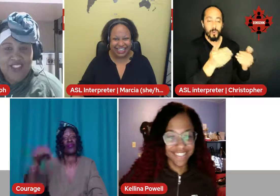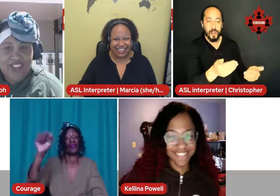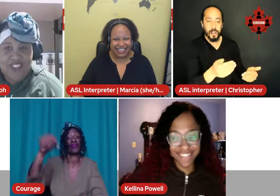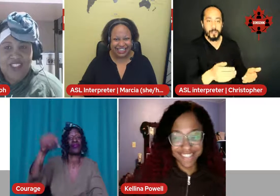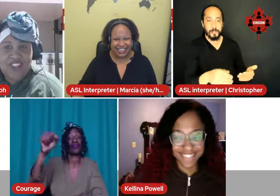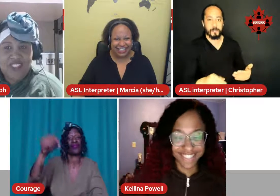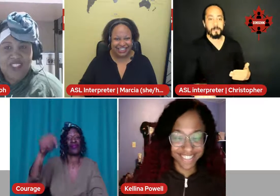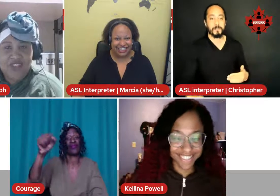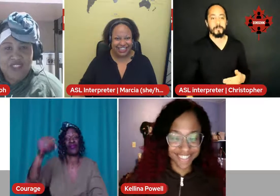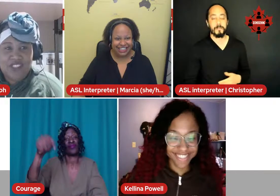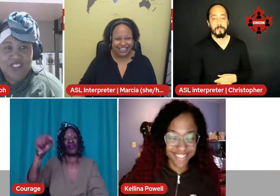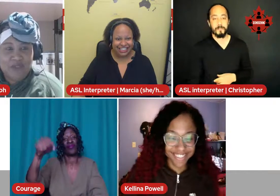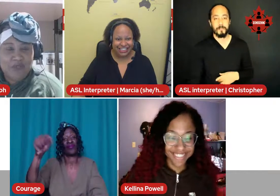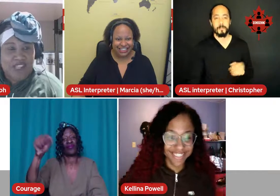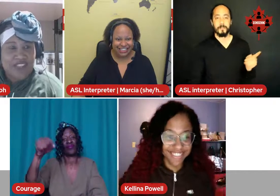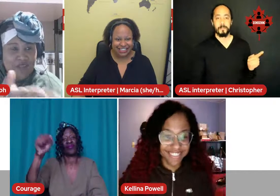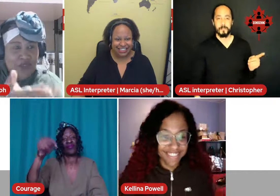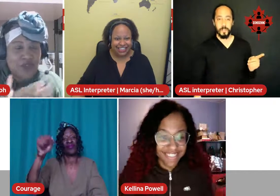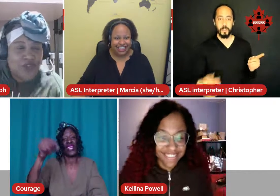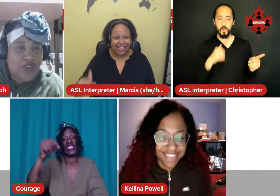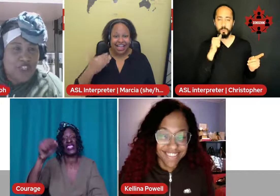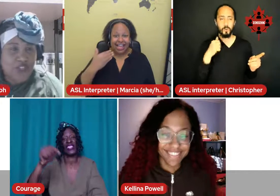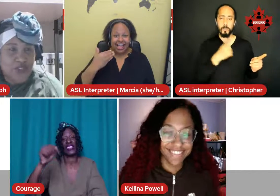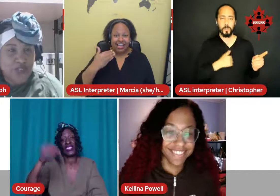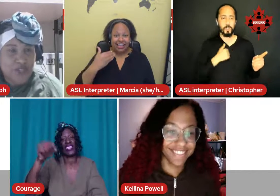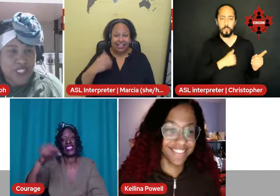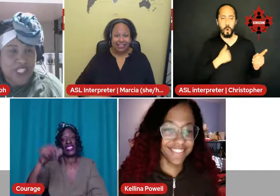That's such an interesting perspective. You, Courage, do you agree?